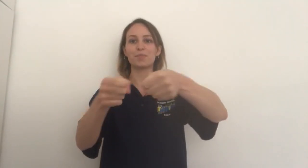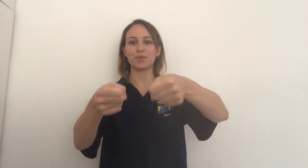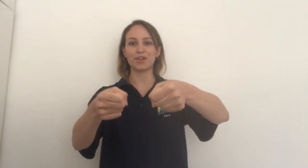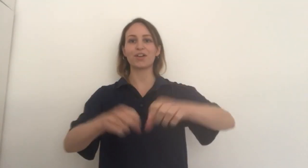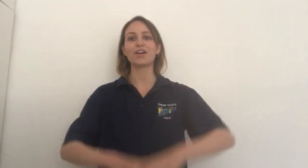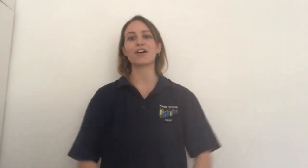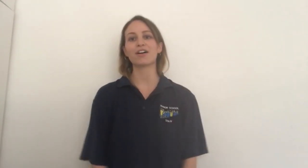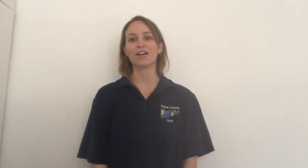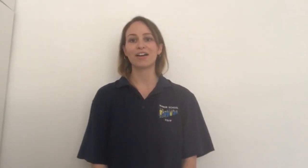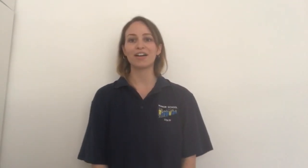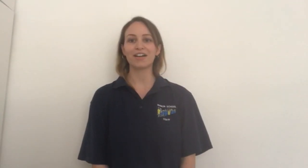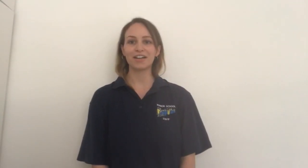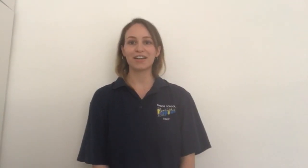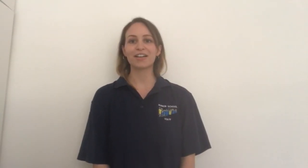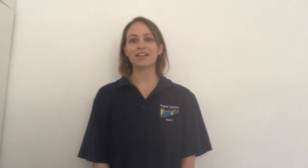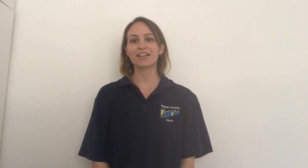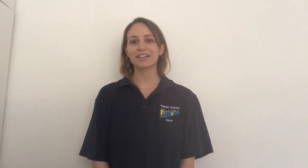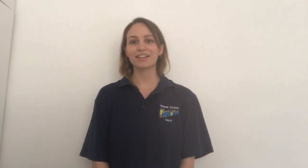Unbreakable